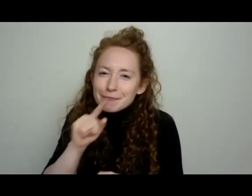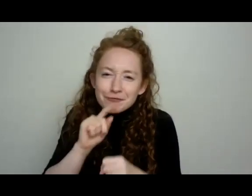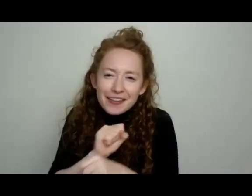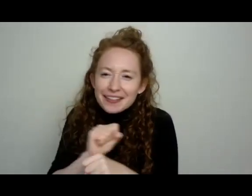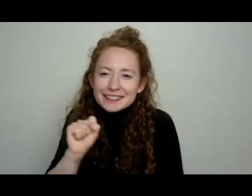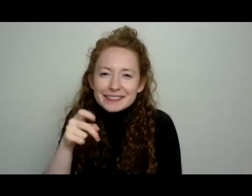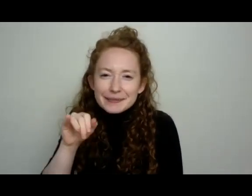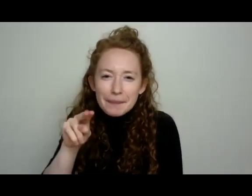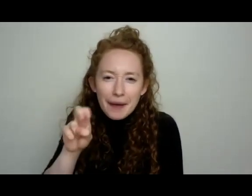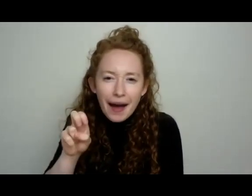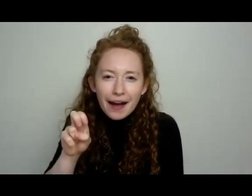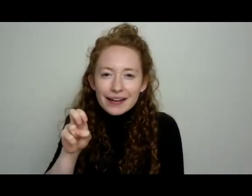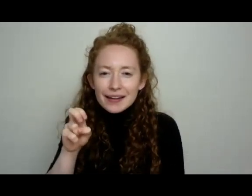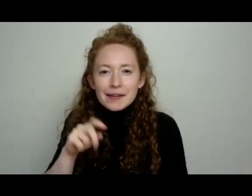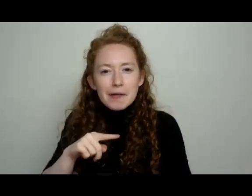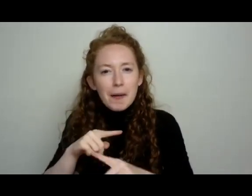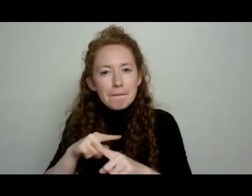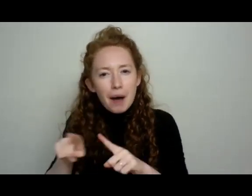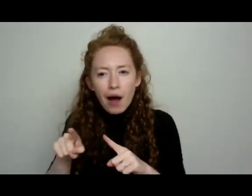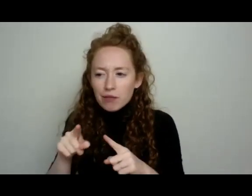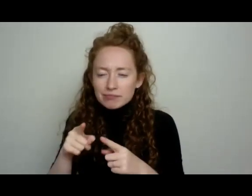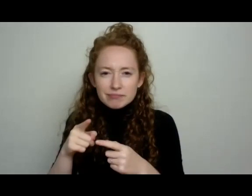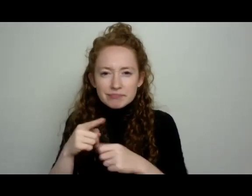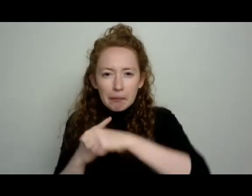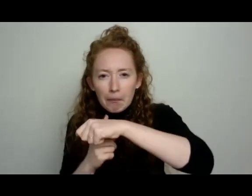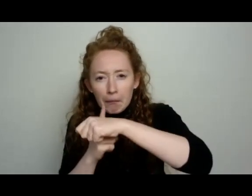These little tiny spiky things that come right off.